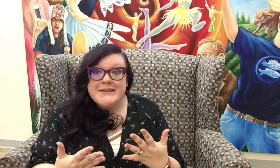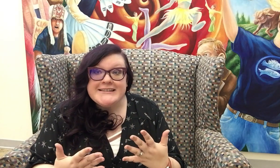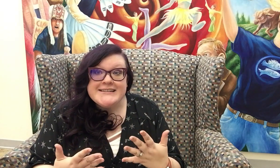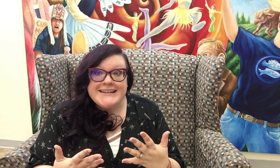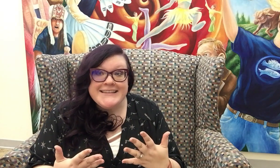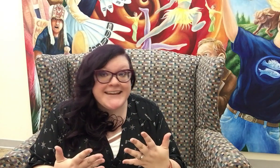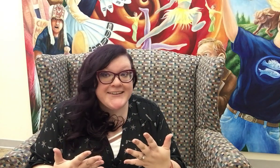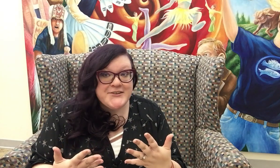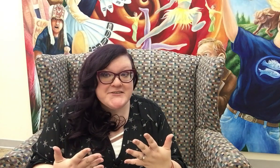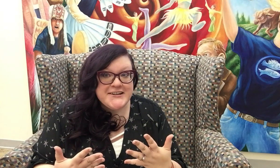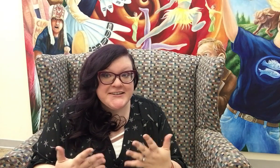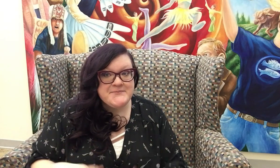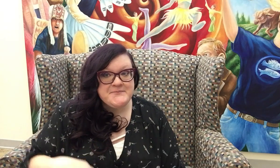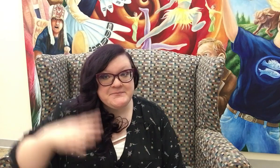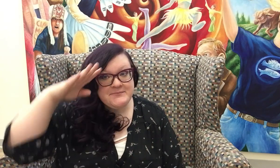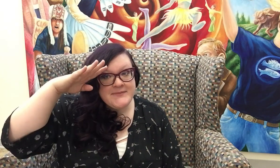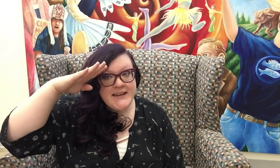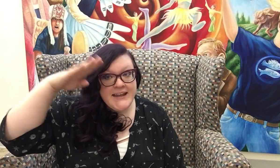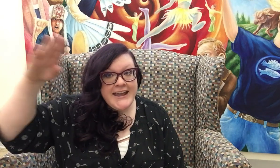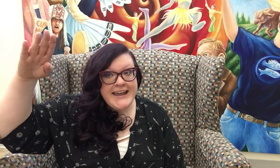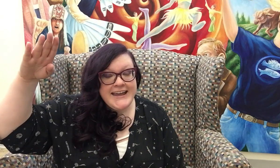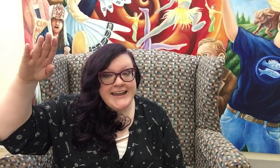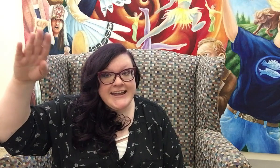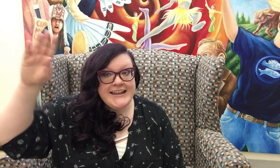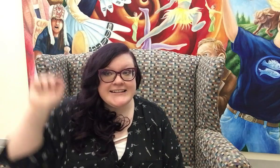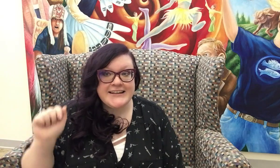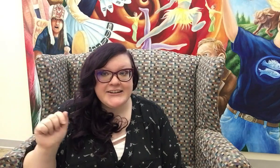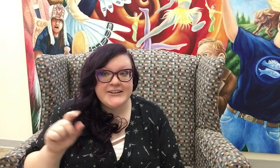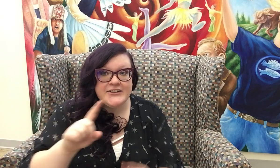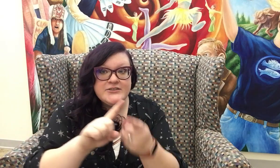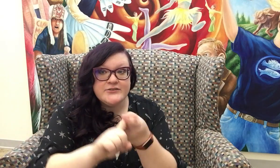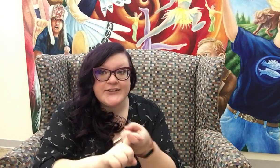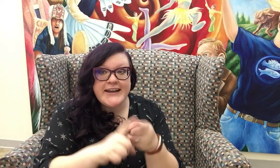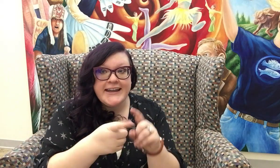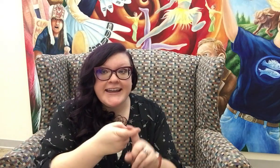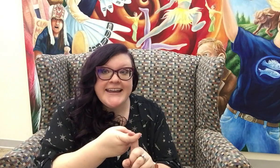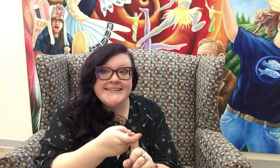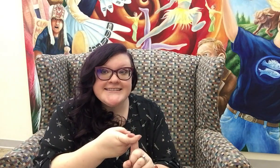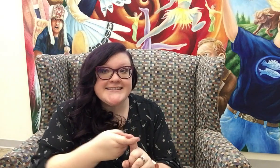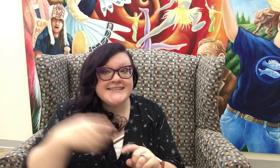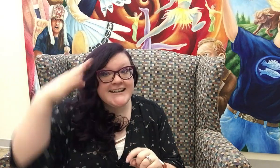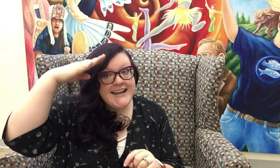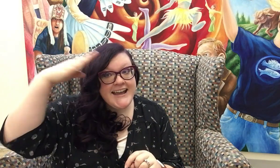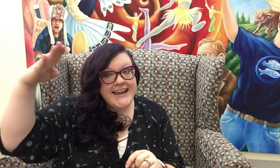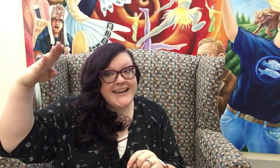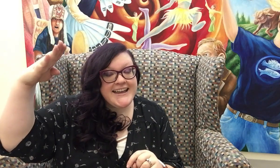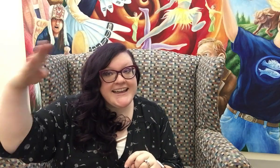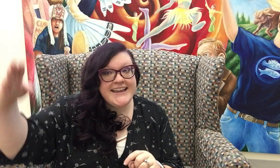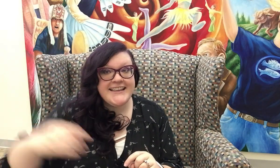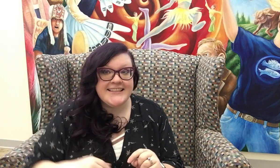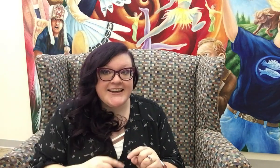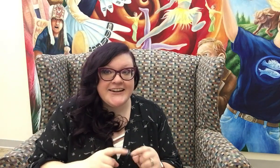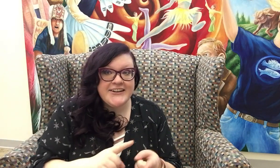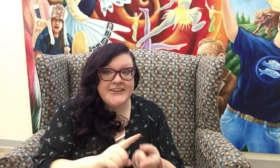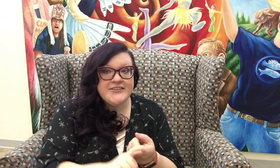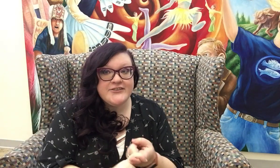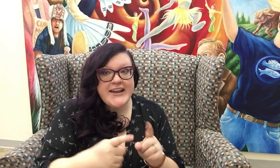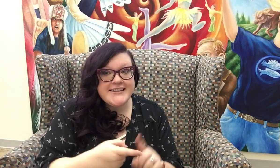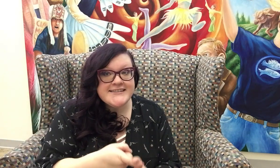me in singing the hello song? Hello friends, hello friends,